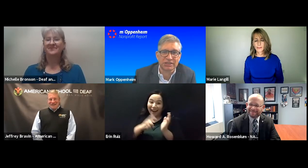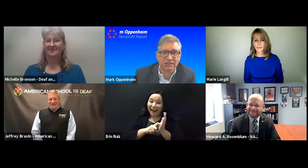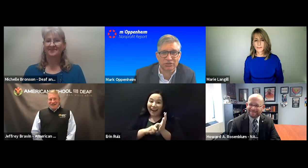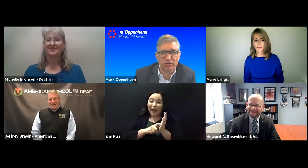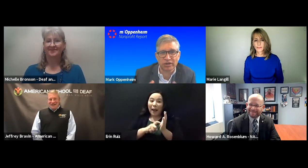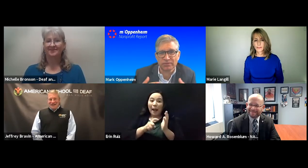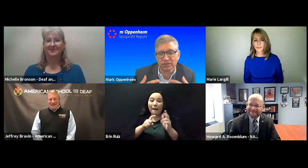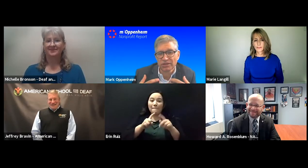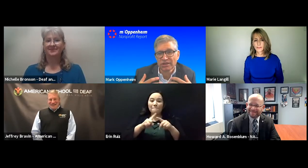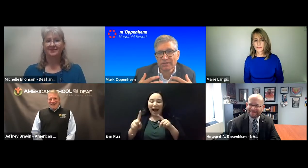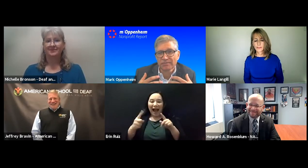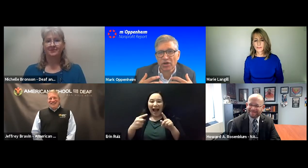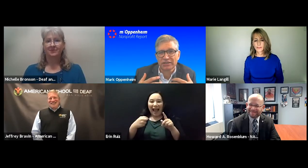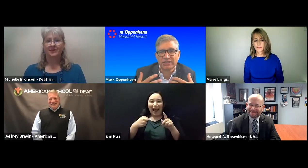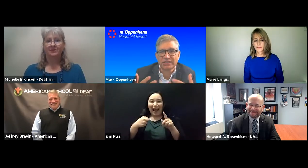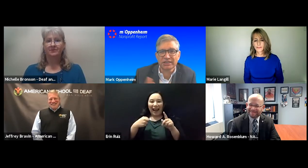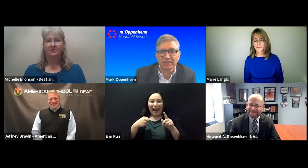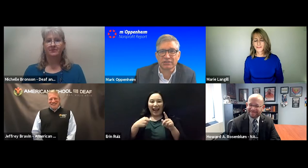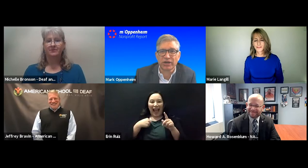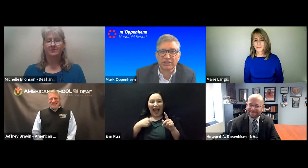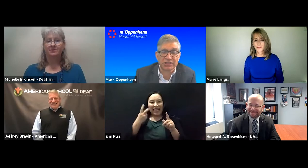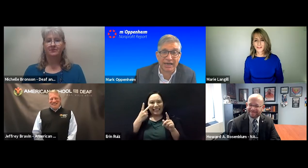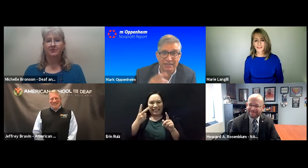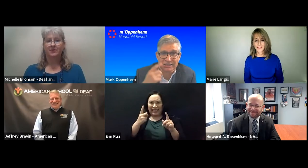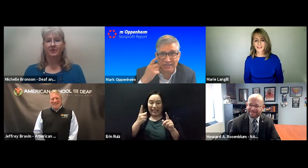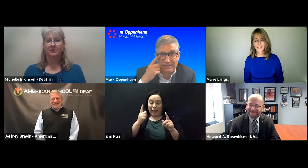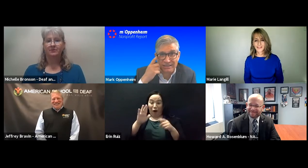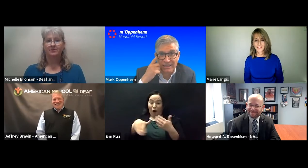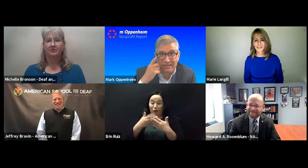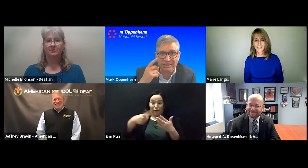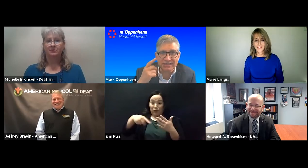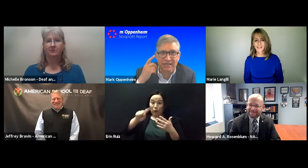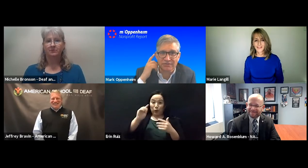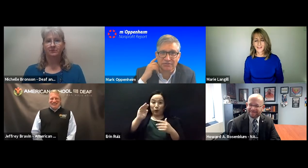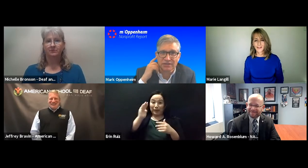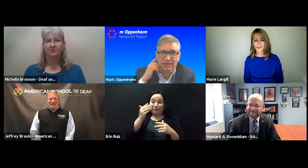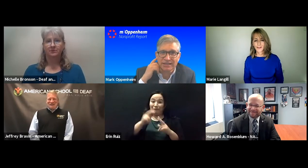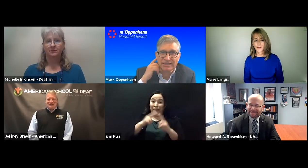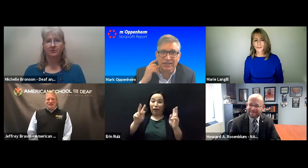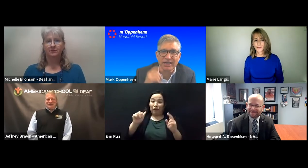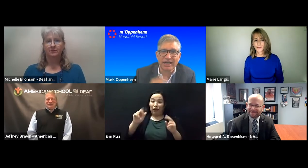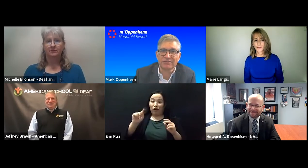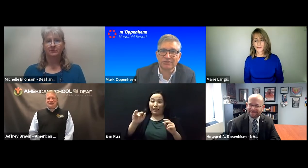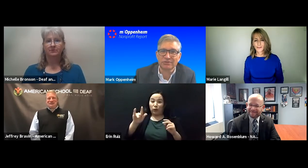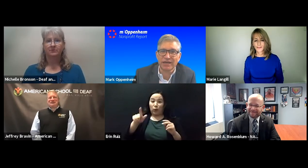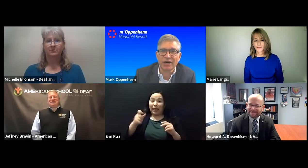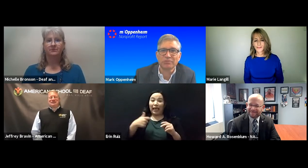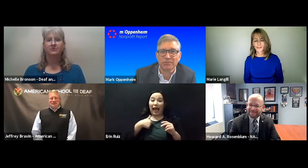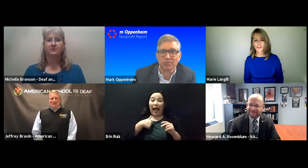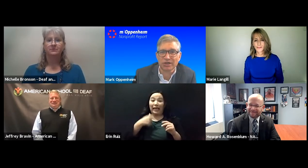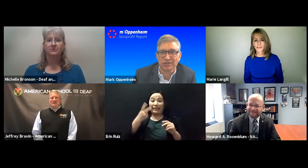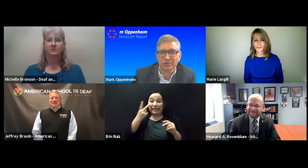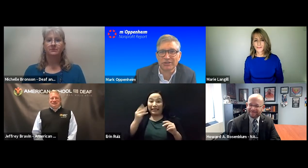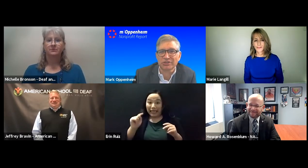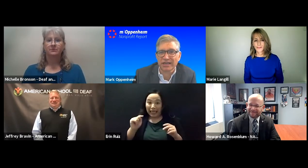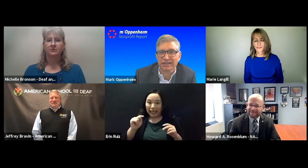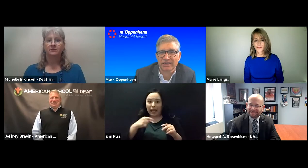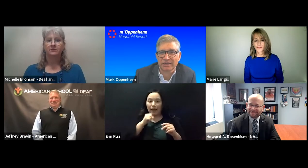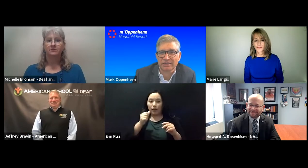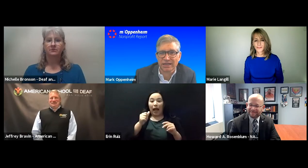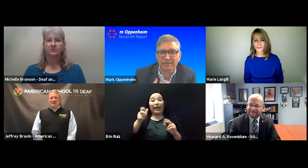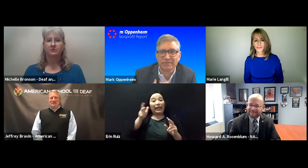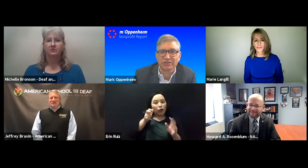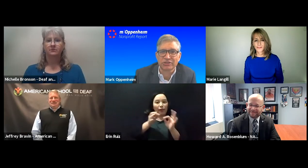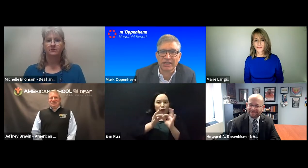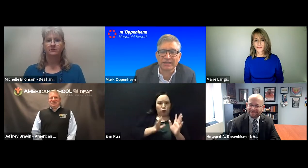speech this incredible articulate expression. I just can see it instead of hear it. I have to help someone to understand,